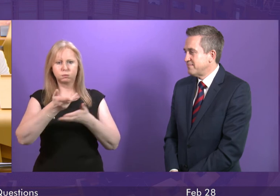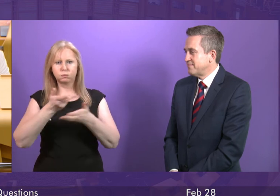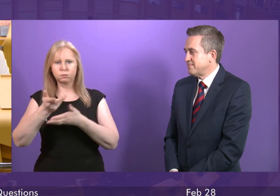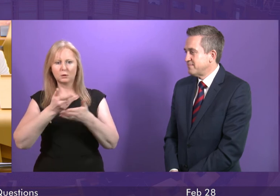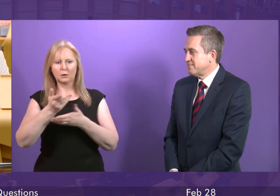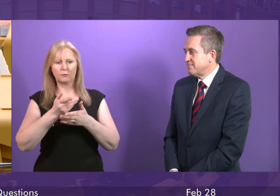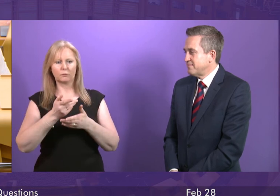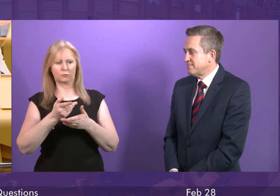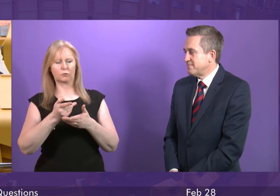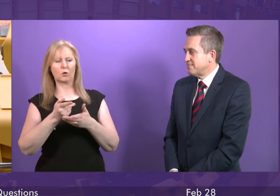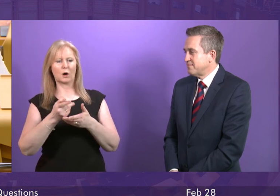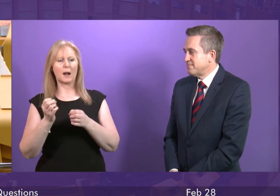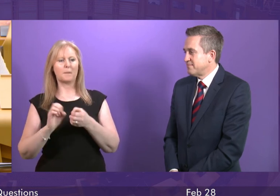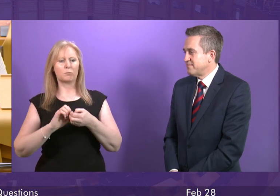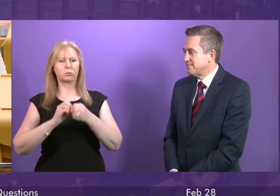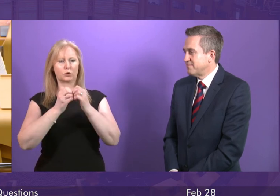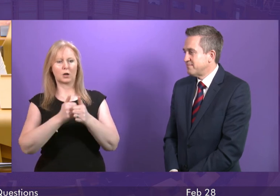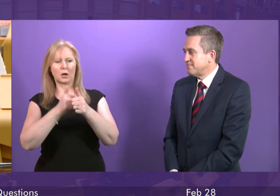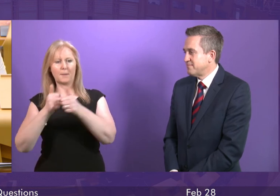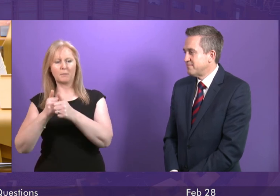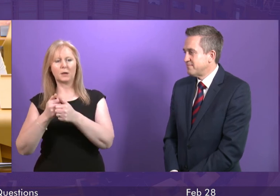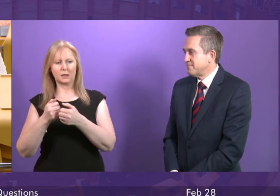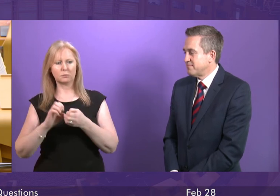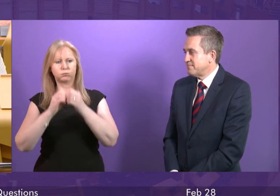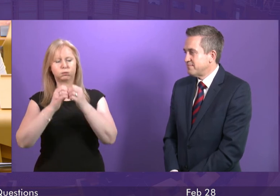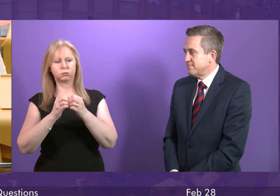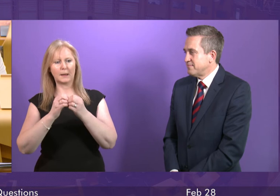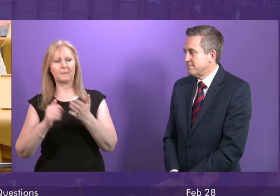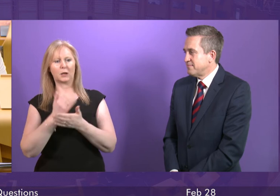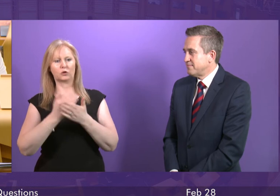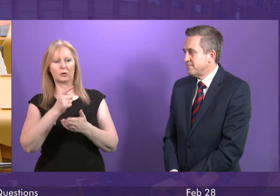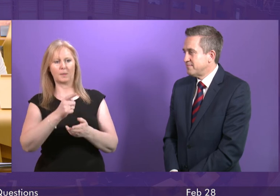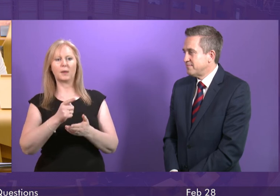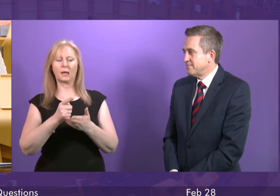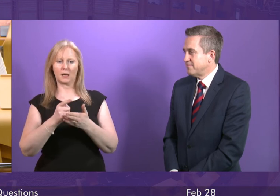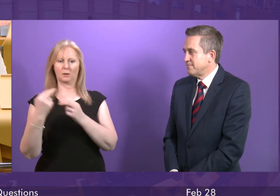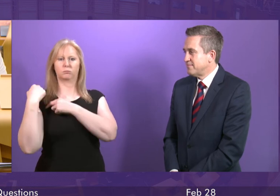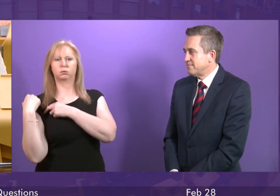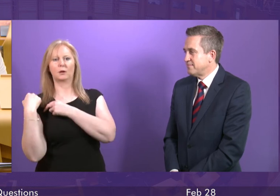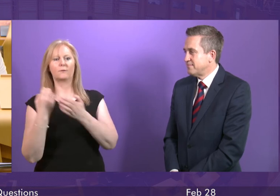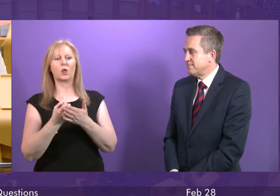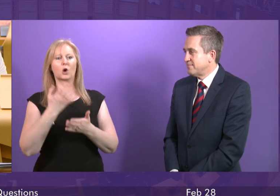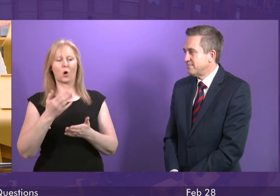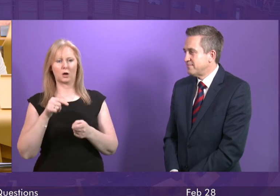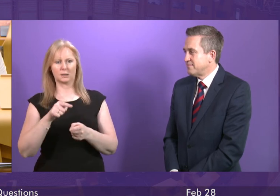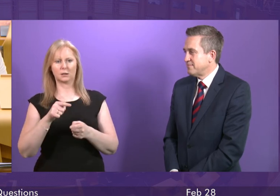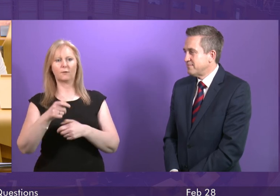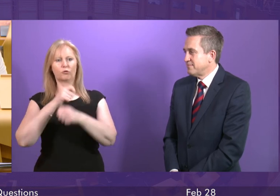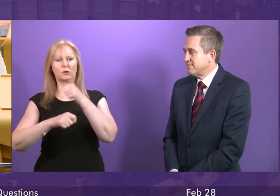responsibility across the UK, ensuring business meets the full cost of managing packaging at end of life. And that consultation will run until the